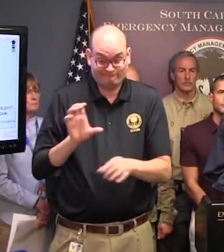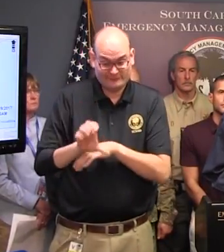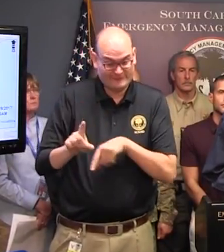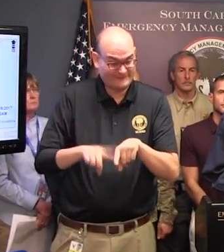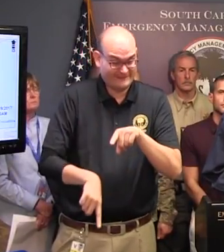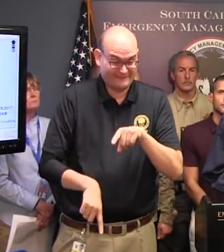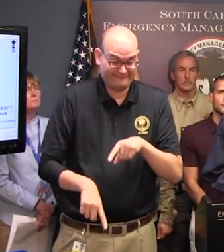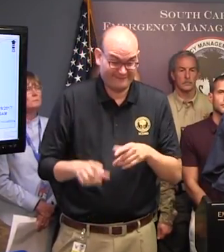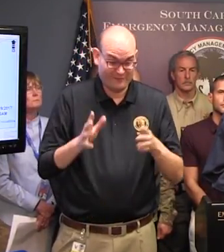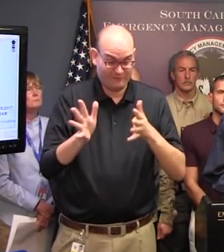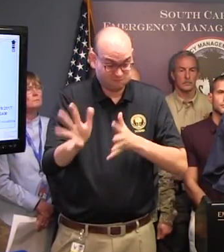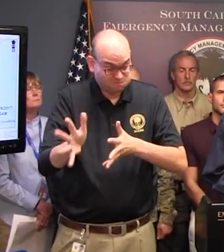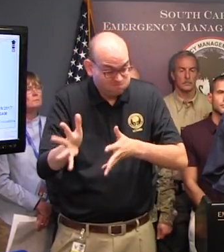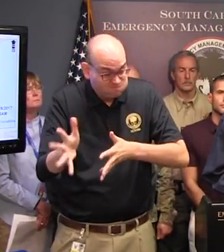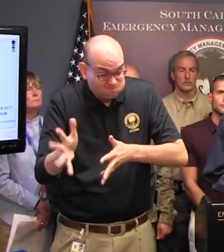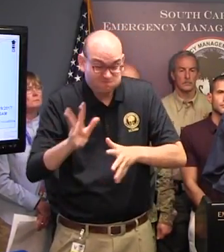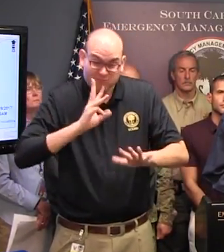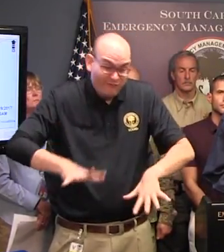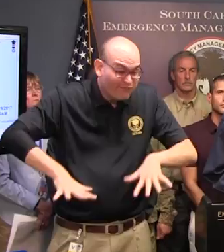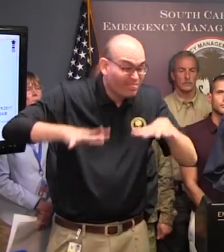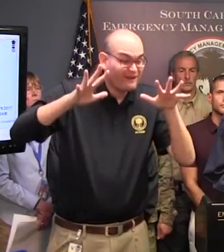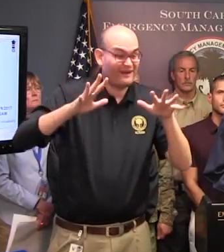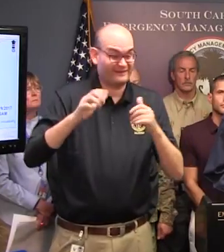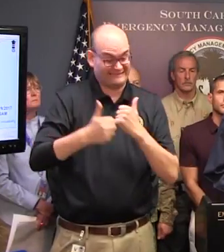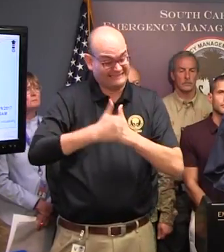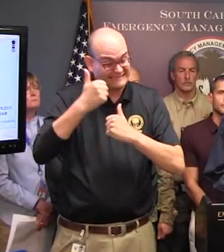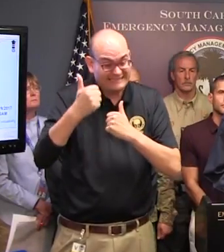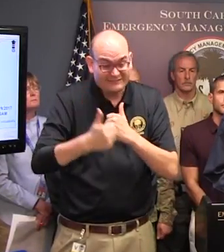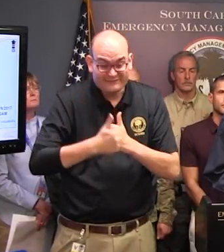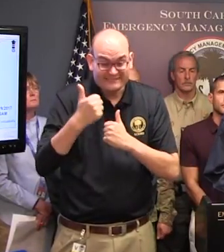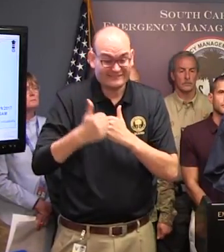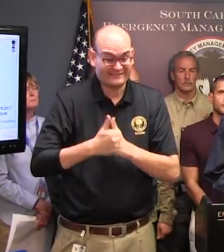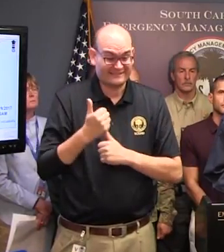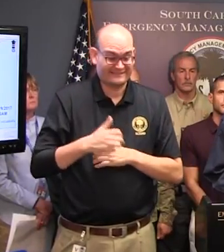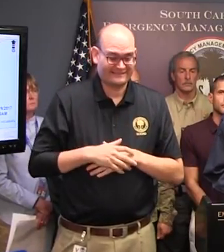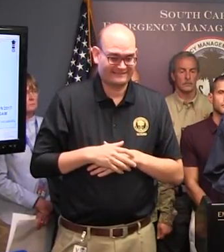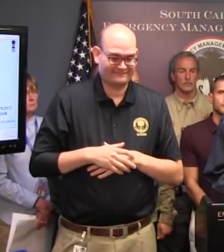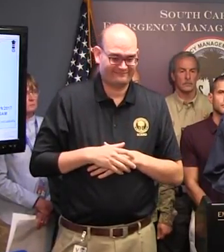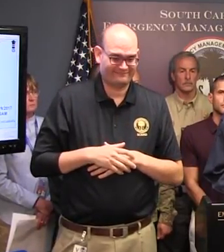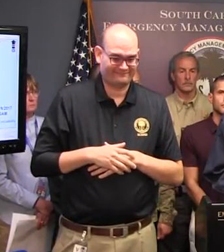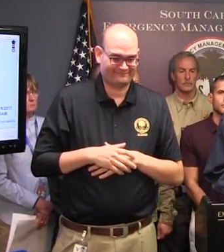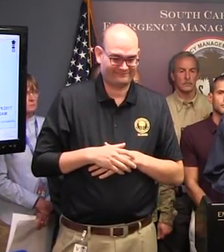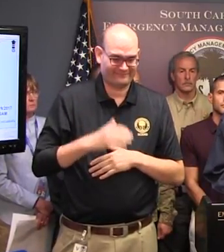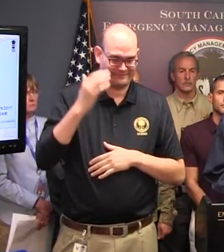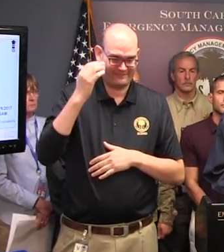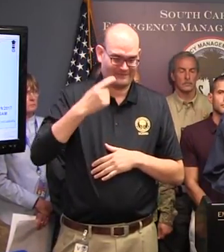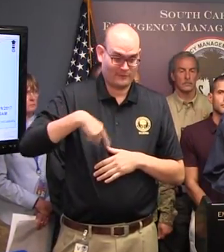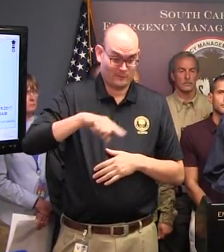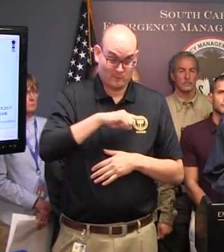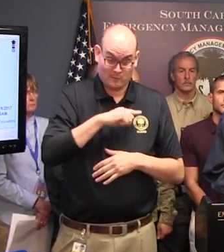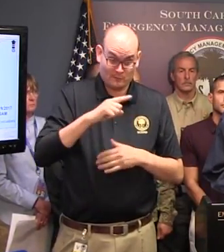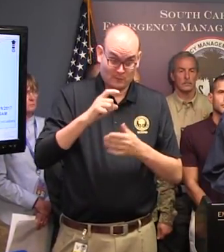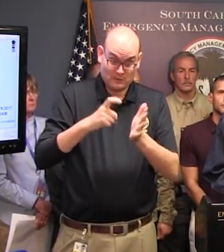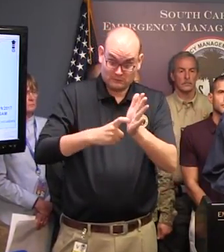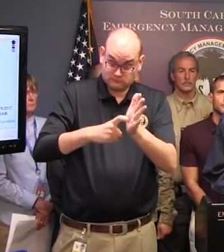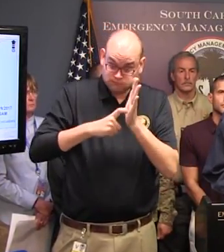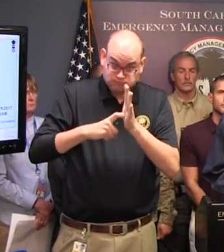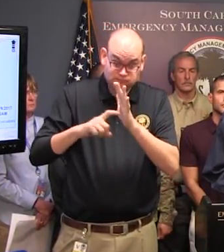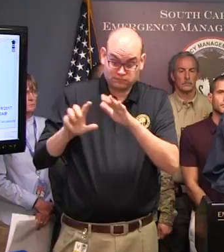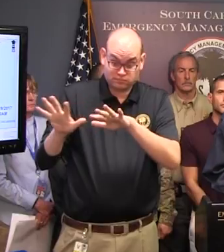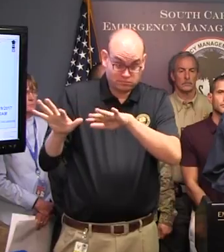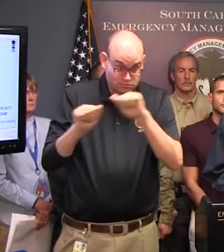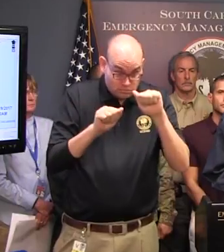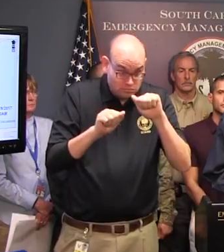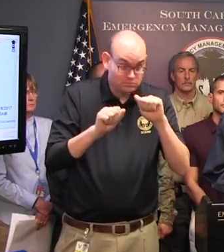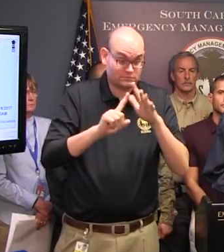flooding. It is a dangerous situation. And what we'd say to everyone is the reason we issued that evacuation order is it was